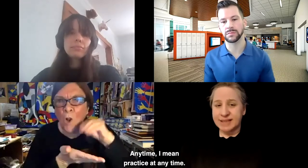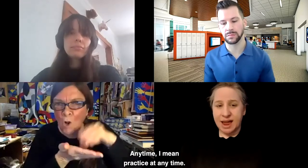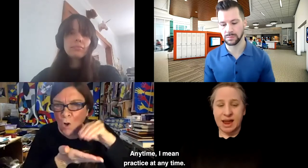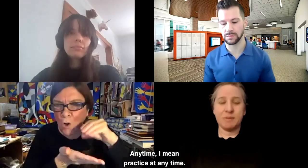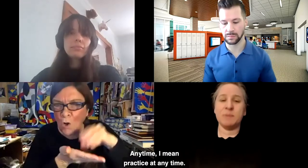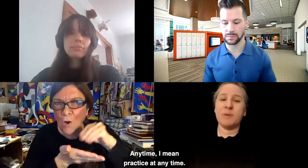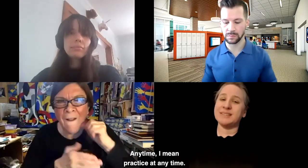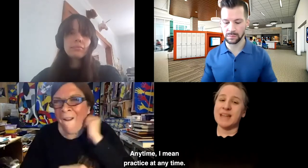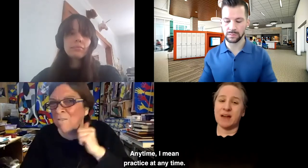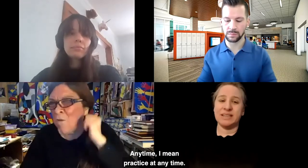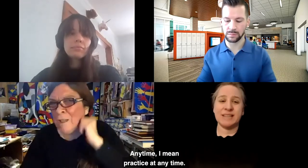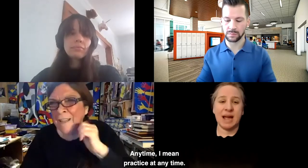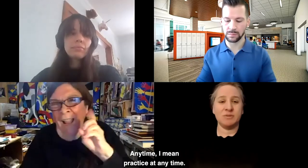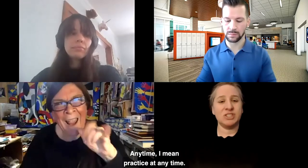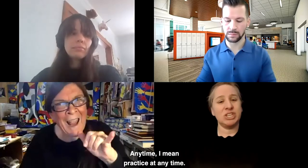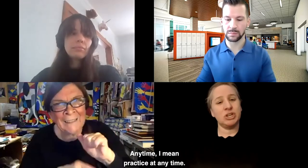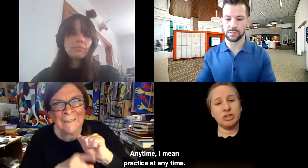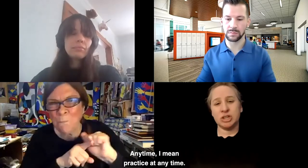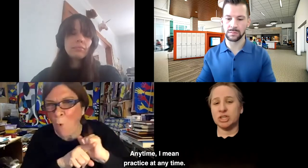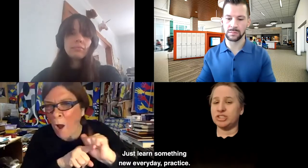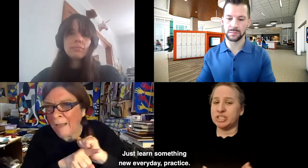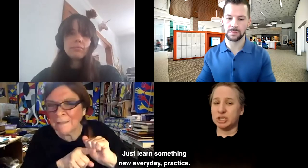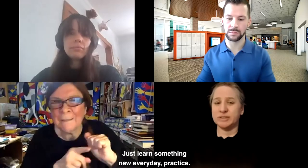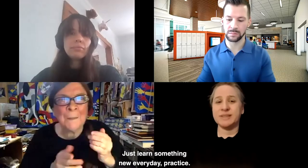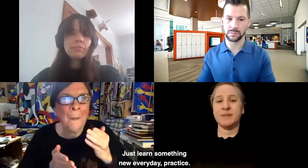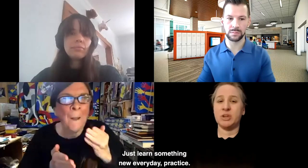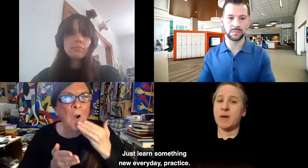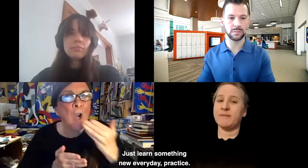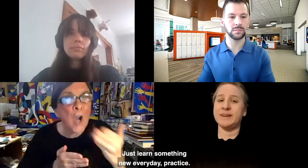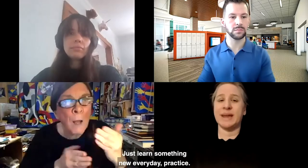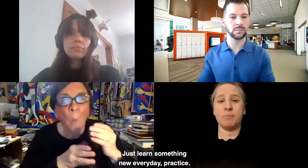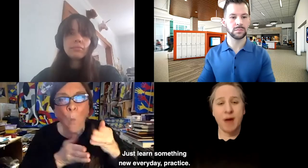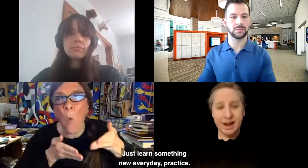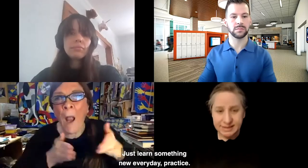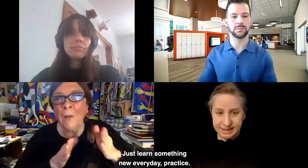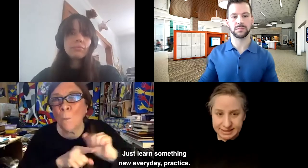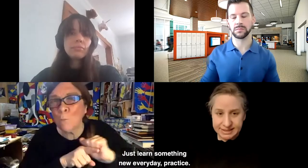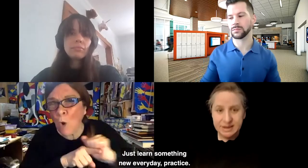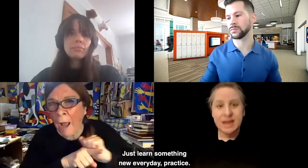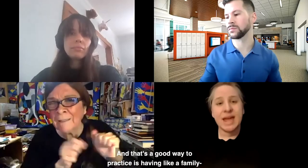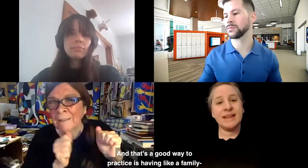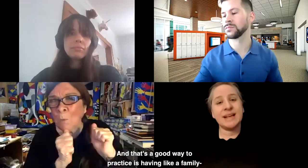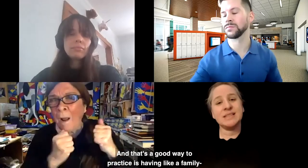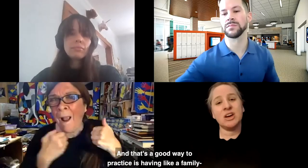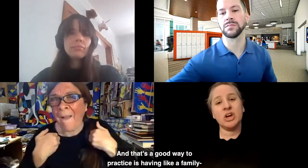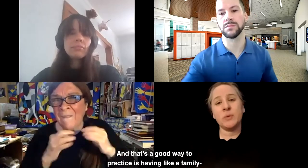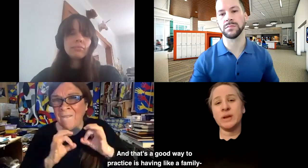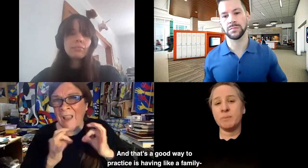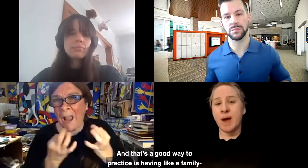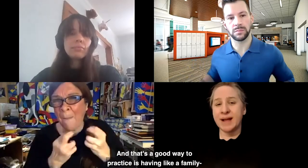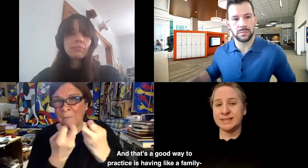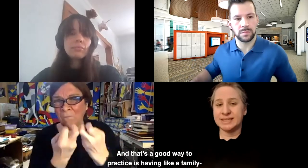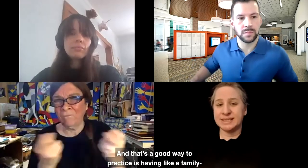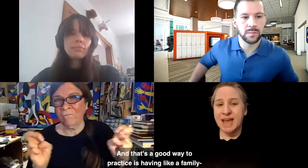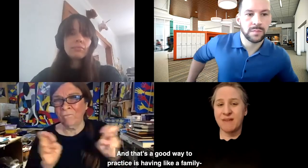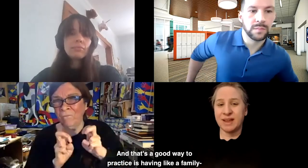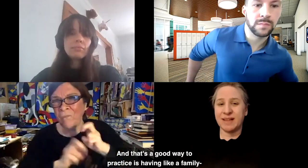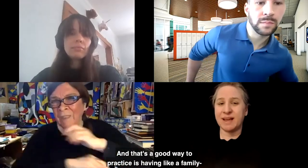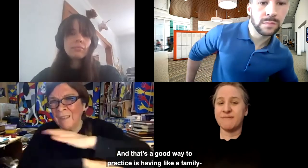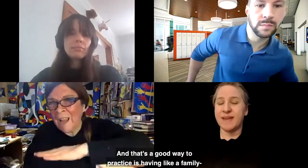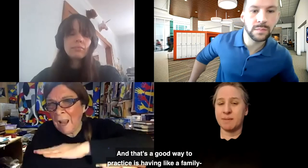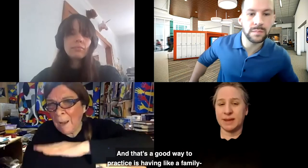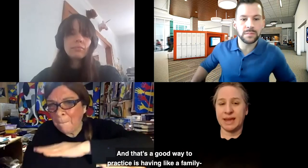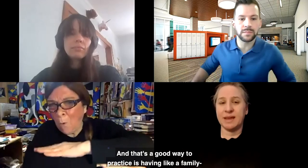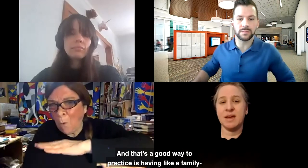Anytime. I mean, practice it anytime. Just learn something new every day. Practice. And that's a good way to practice is having